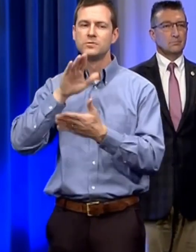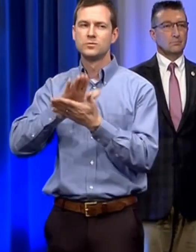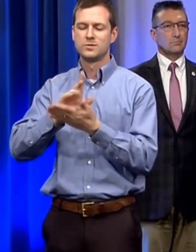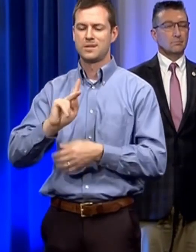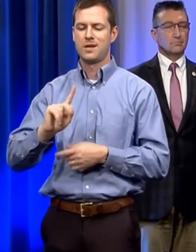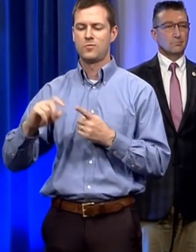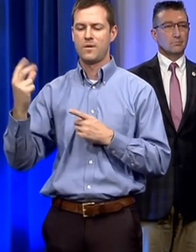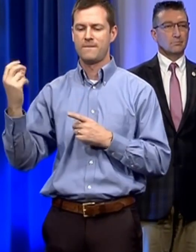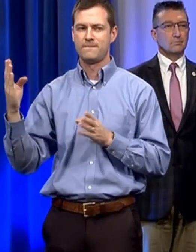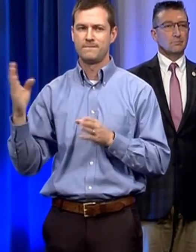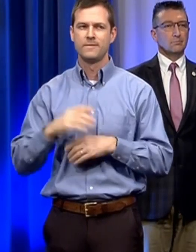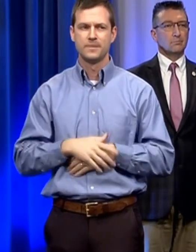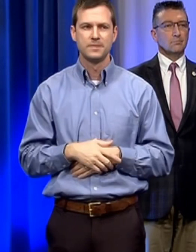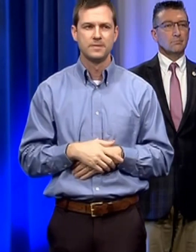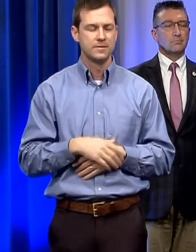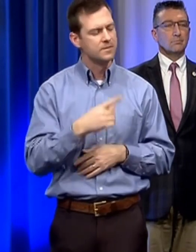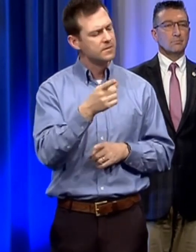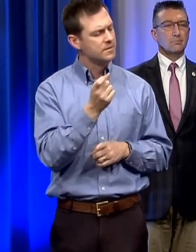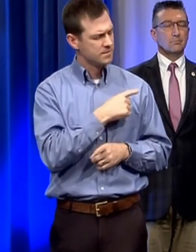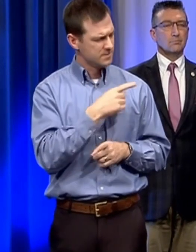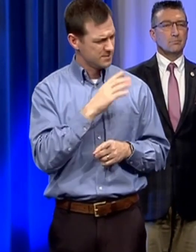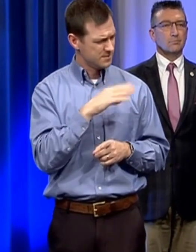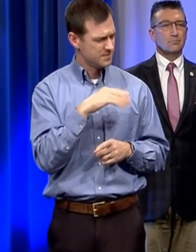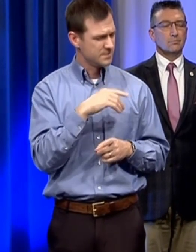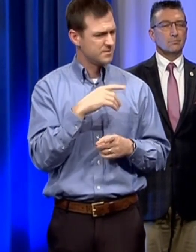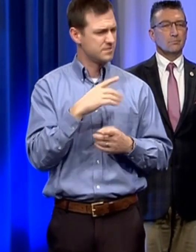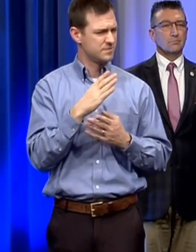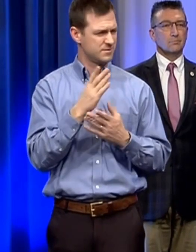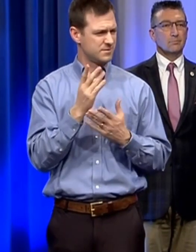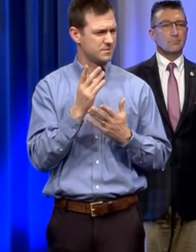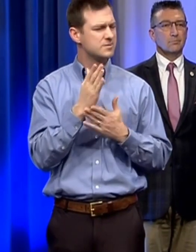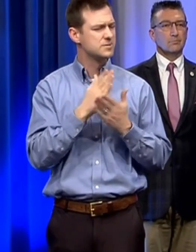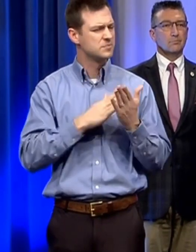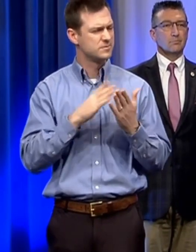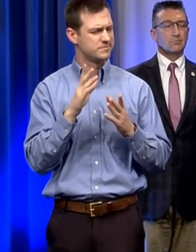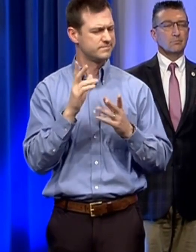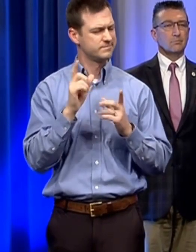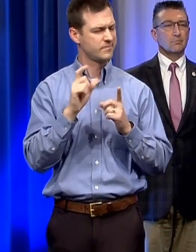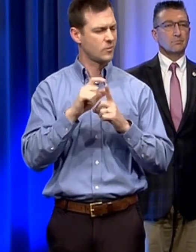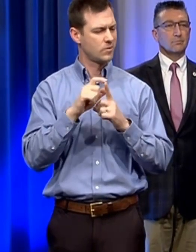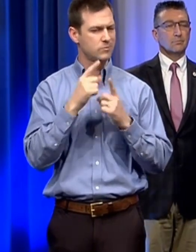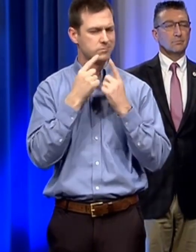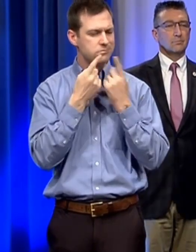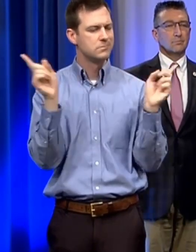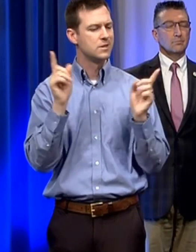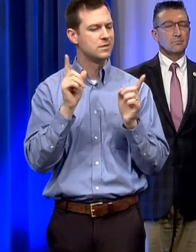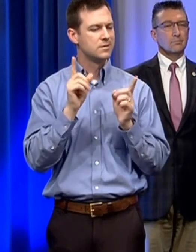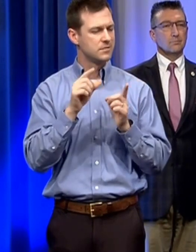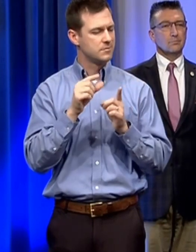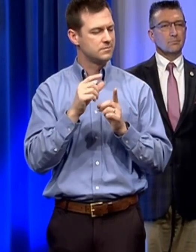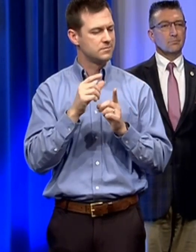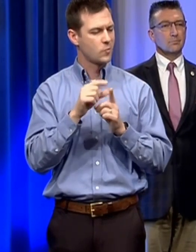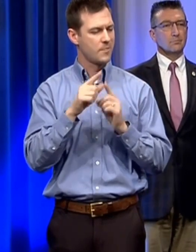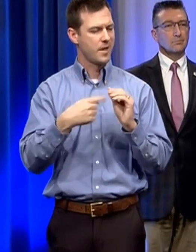k-12 schools okay and then looking at the proclamation there's some wording about days will the schools not have to make up these days at the